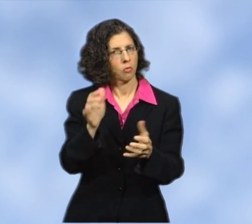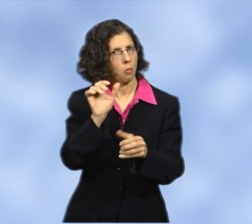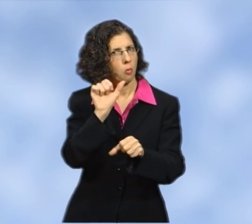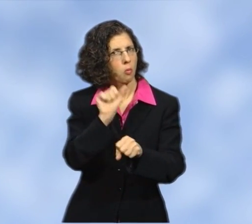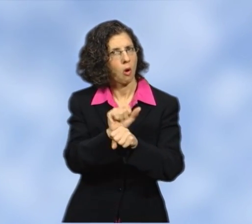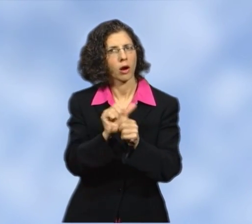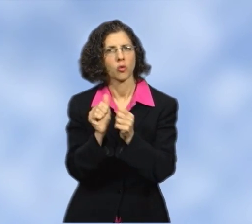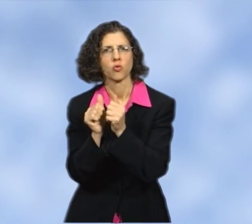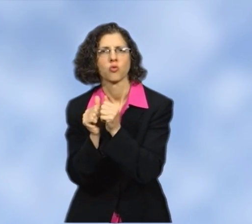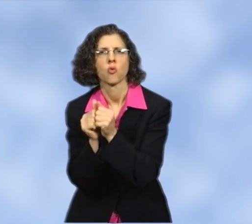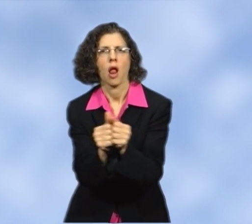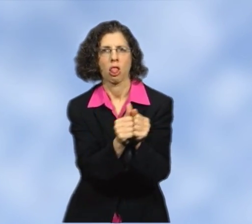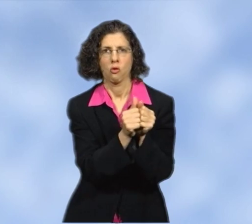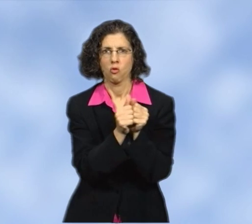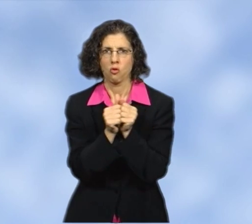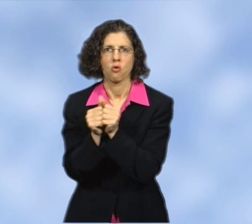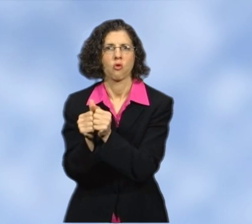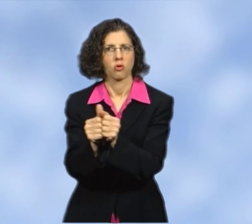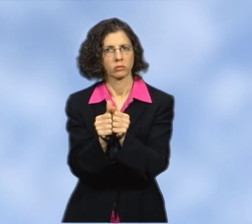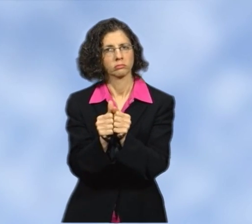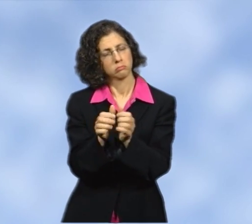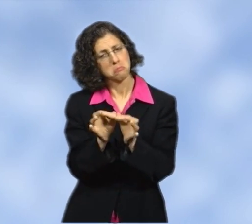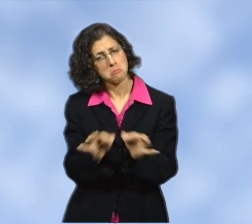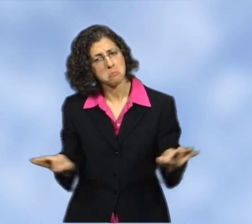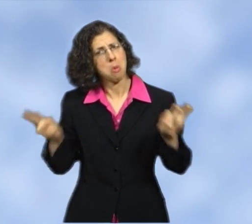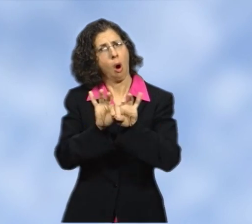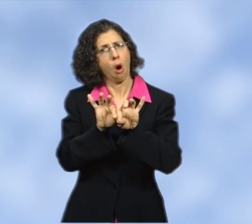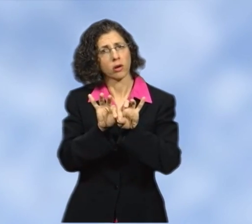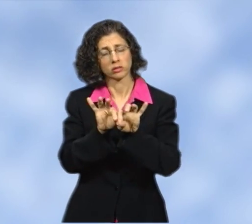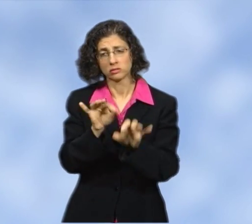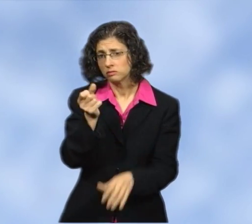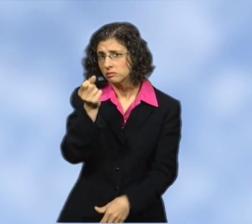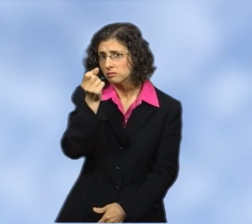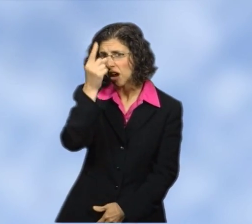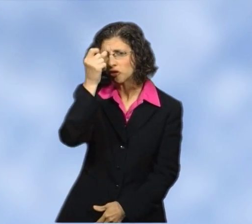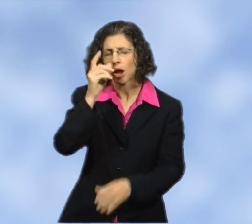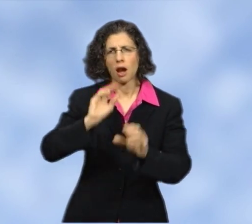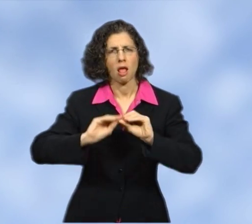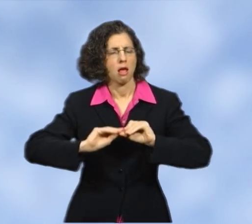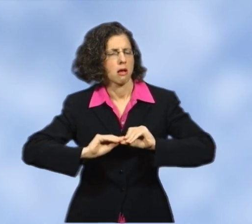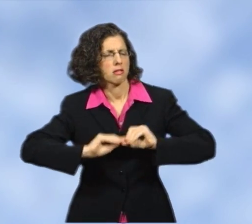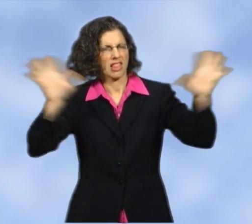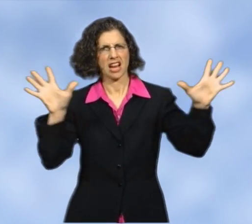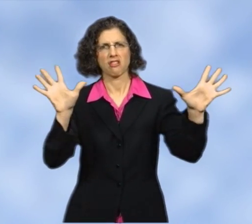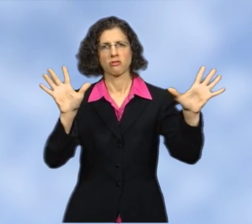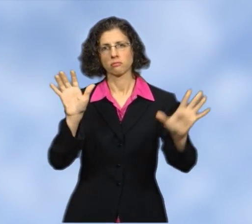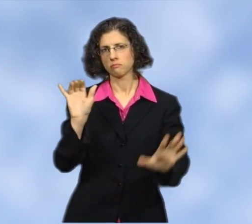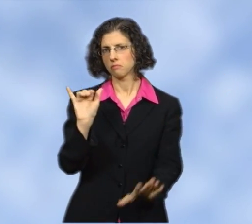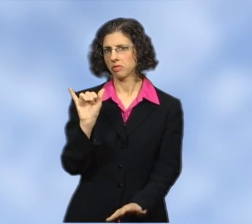Work together with your healthcare providers to ensure you understand everything clearly.